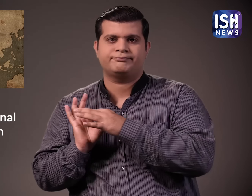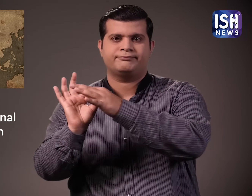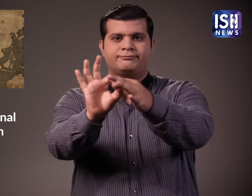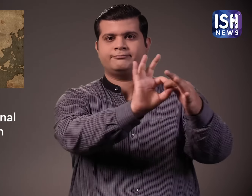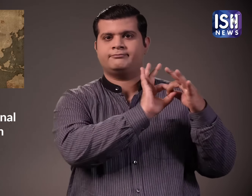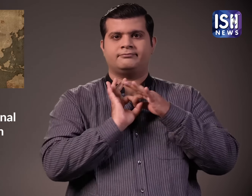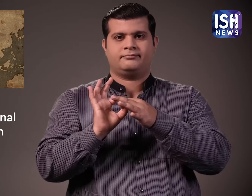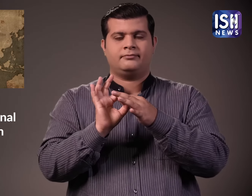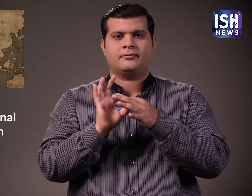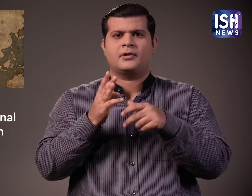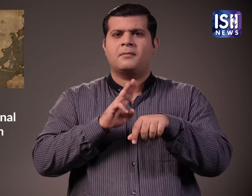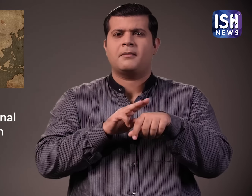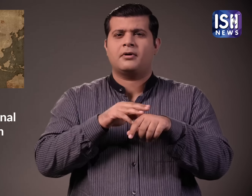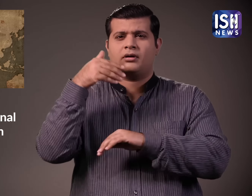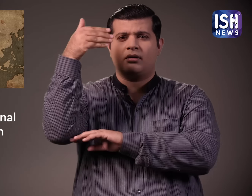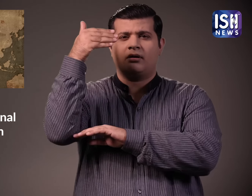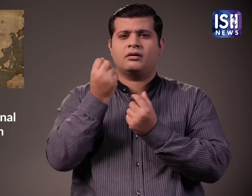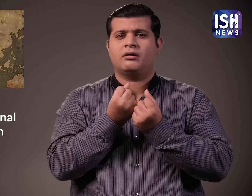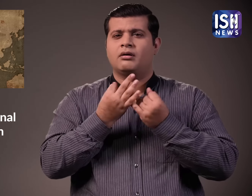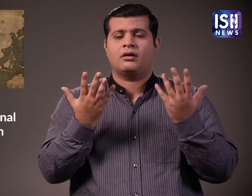Interpol? It is the International Criminal Police Organisation.